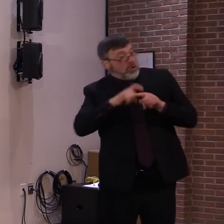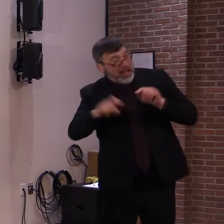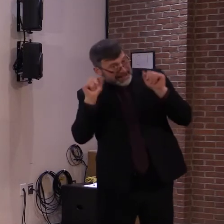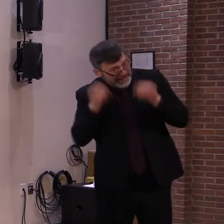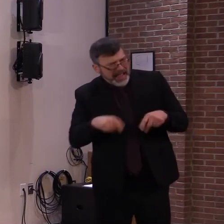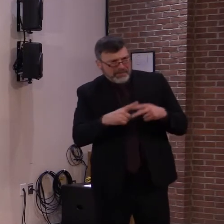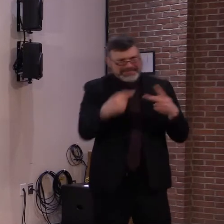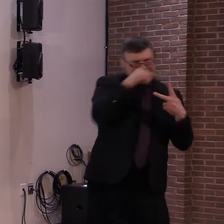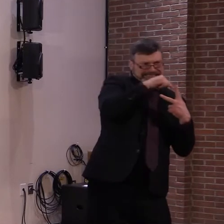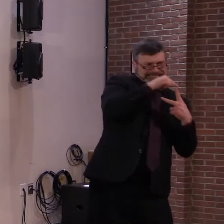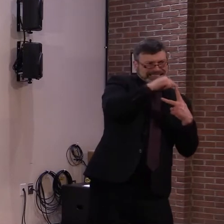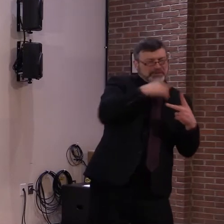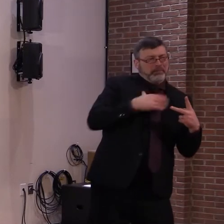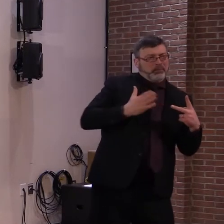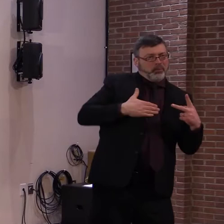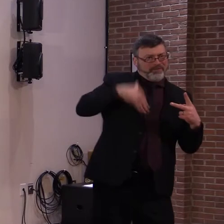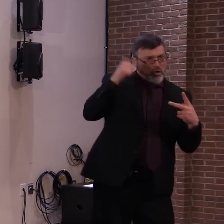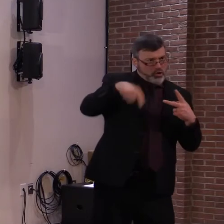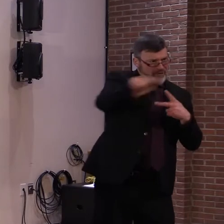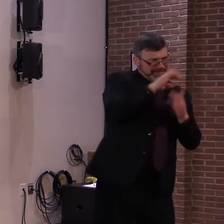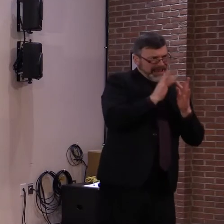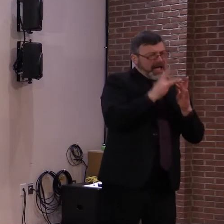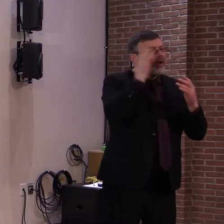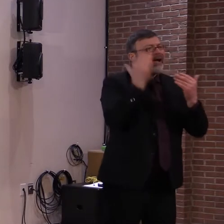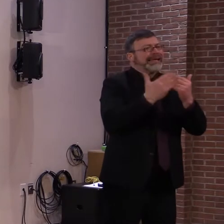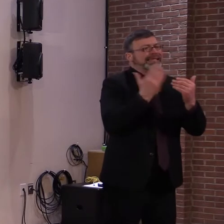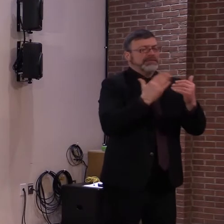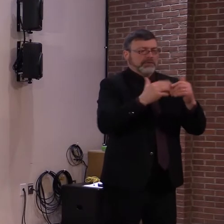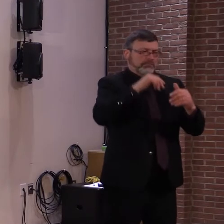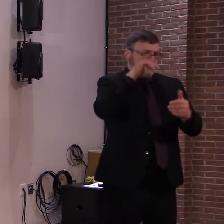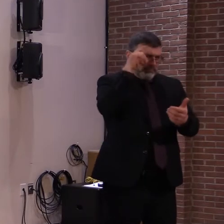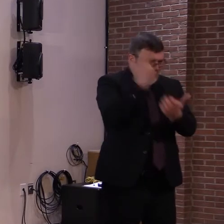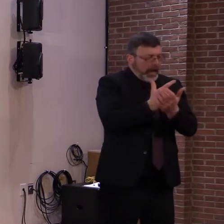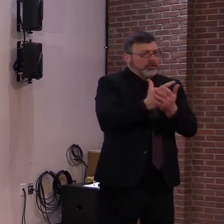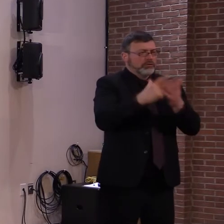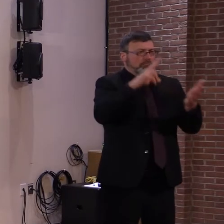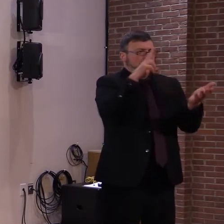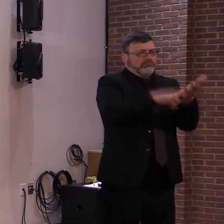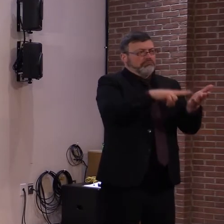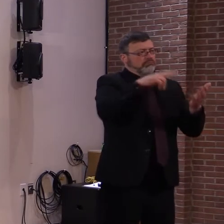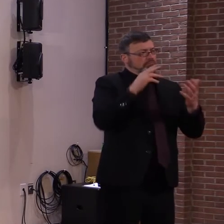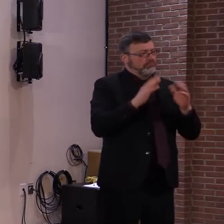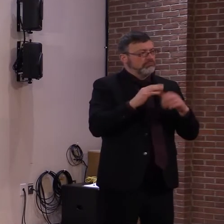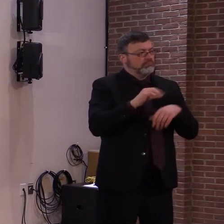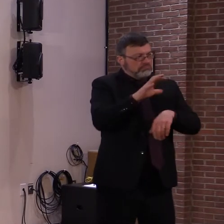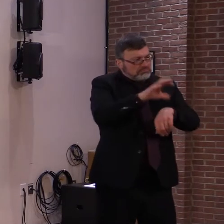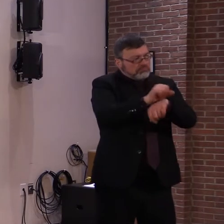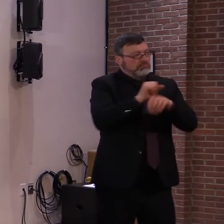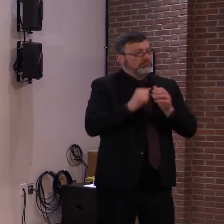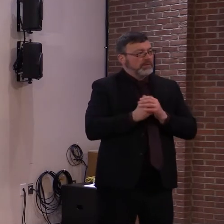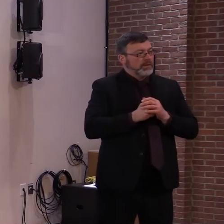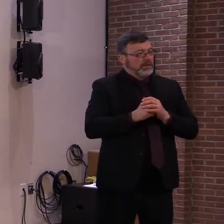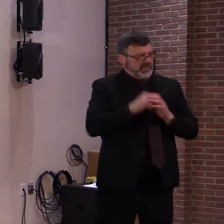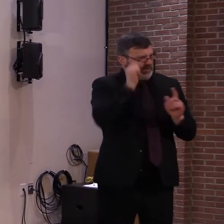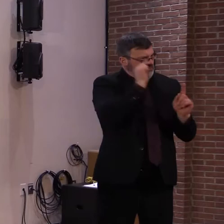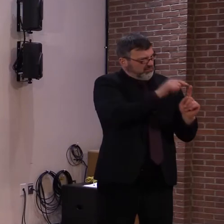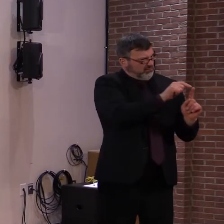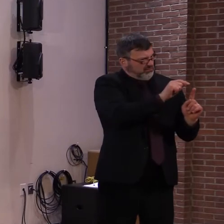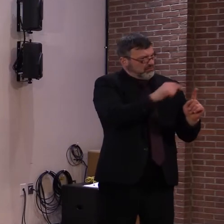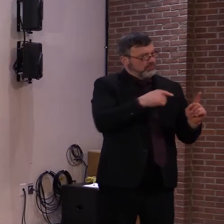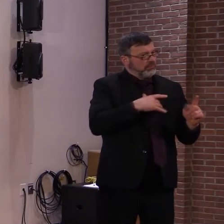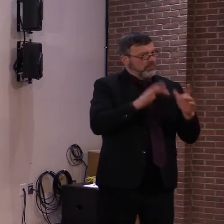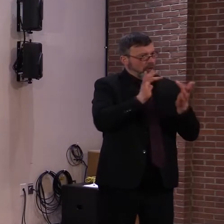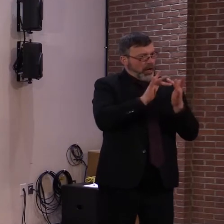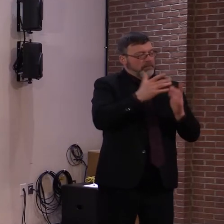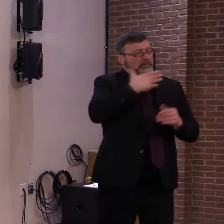online tool. Vermonters should not call their own health care providers or hospitals directly to try to